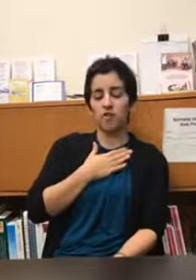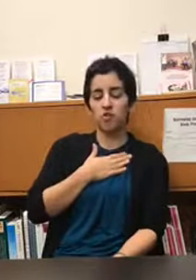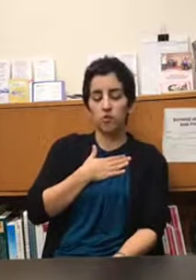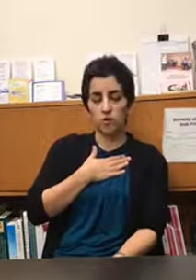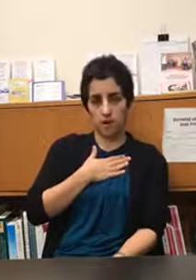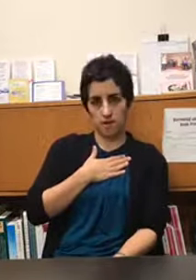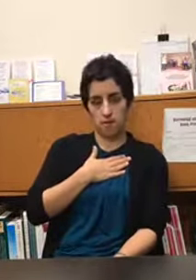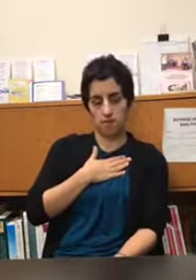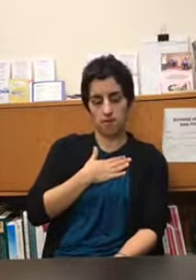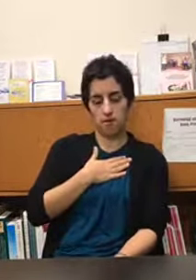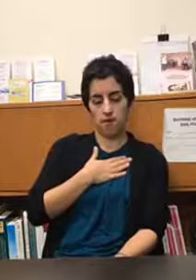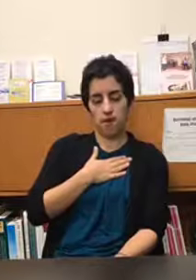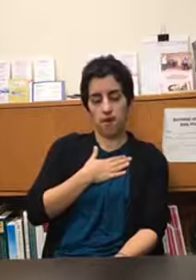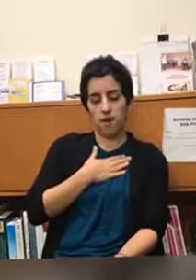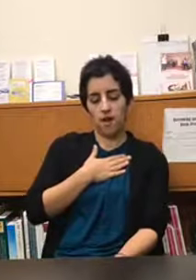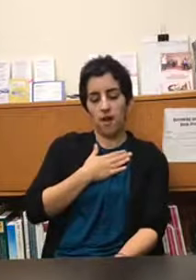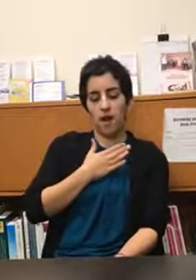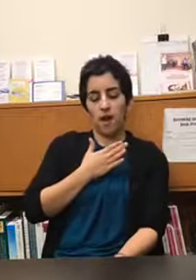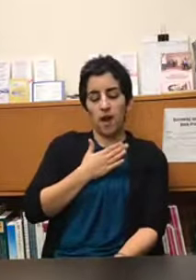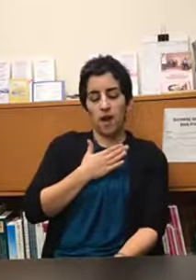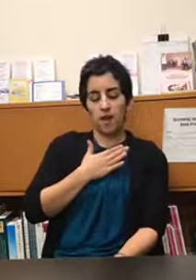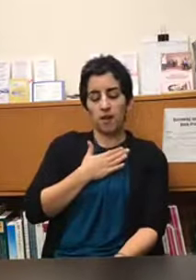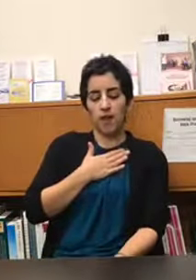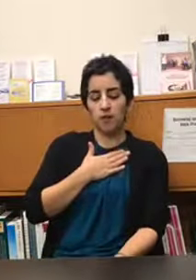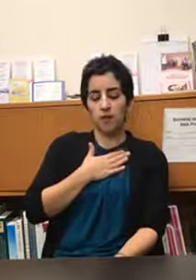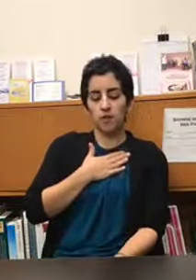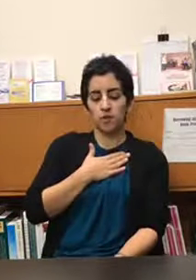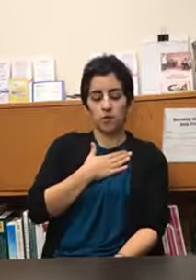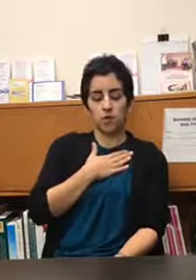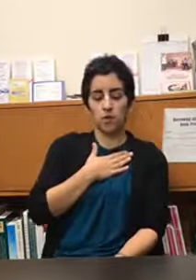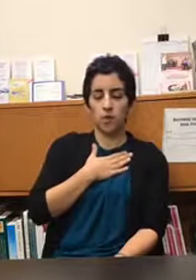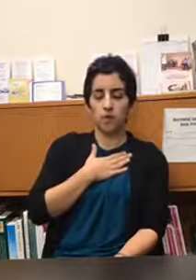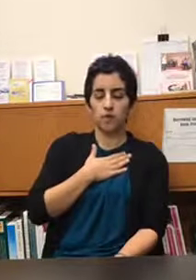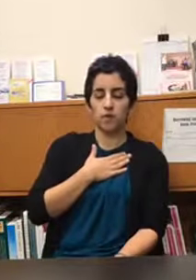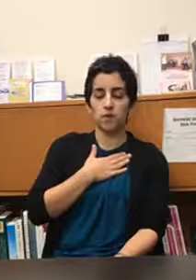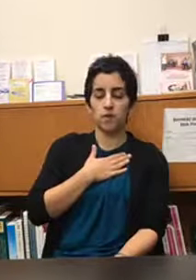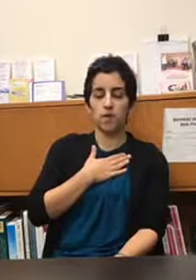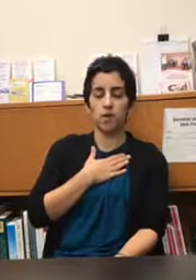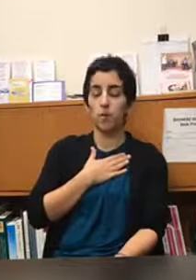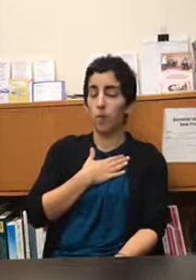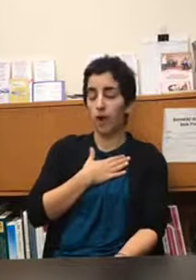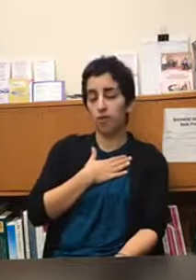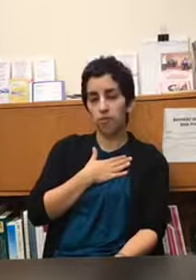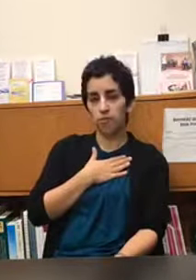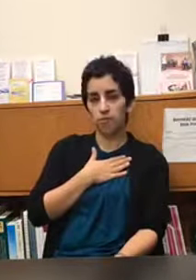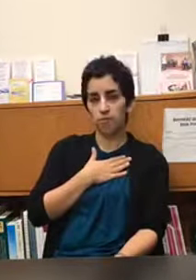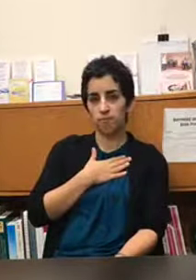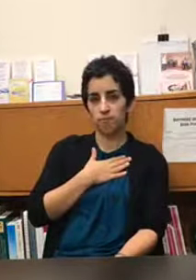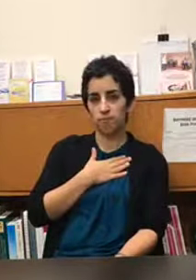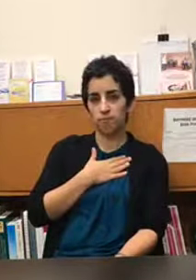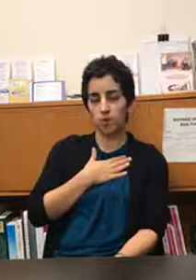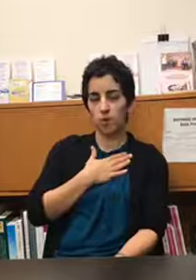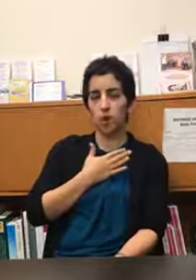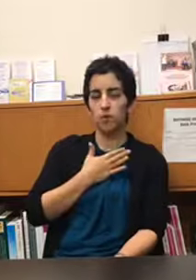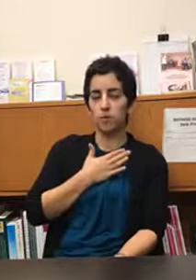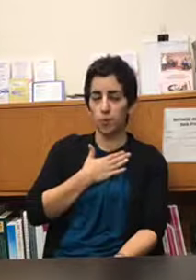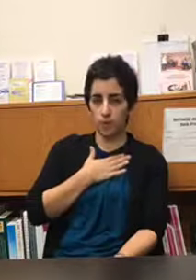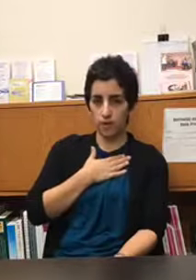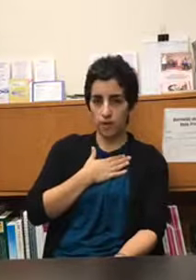tune in and allowing yourself to notice your breath so we're always breathing